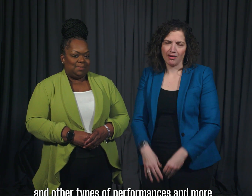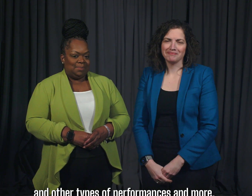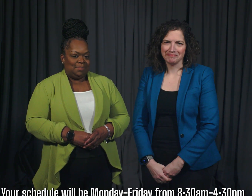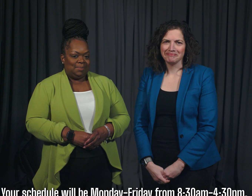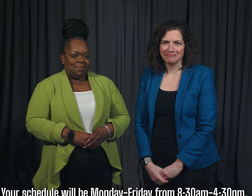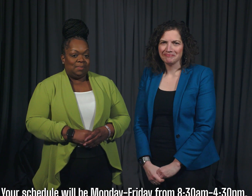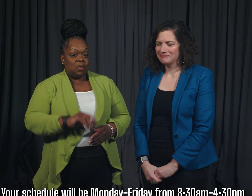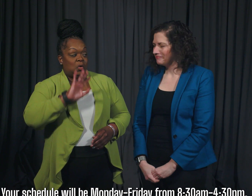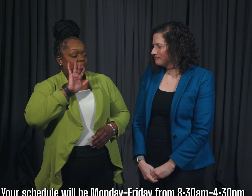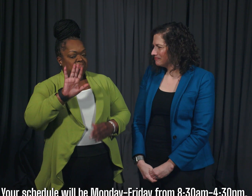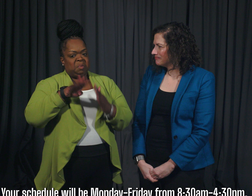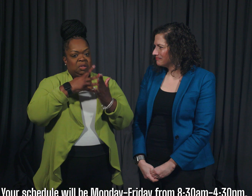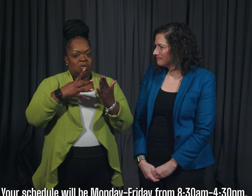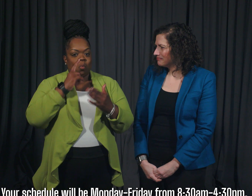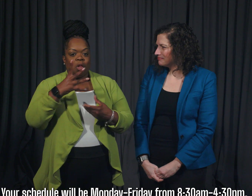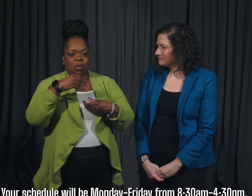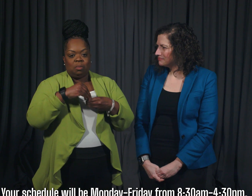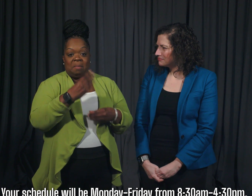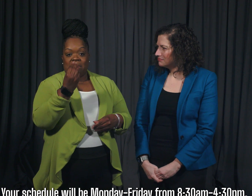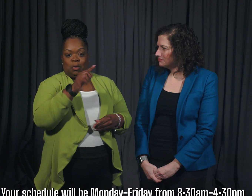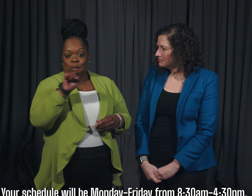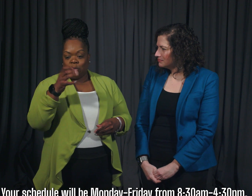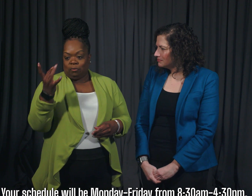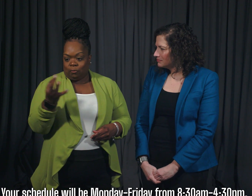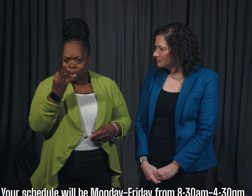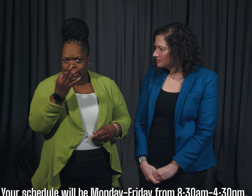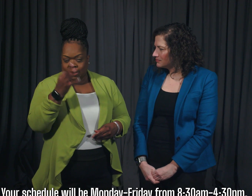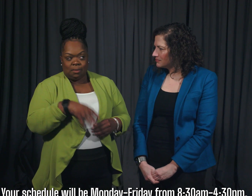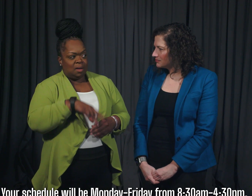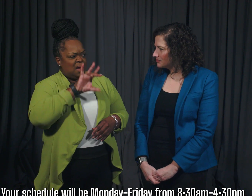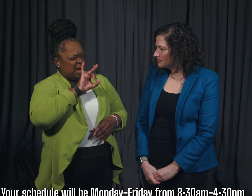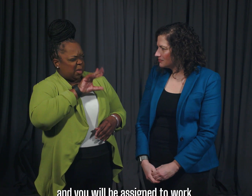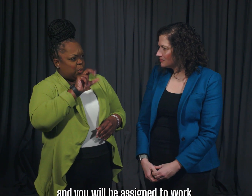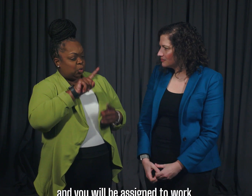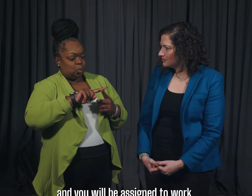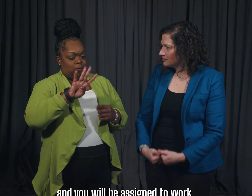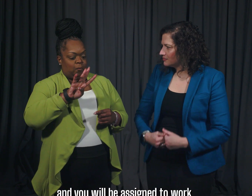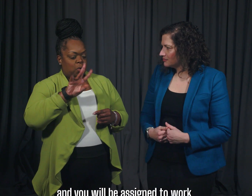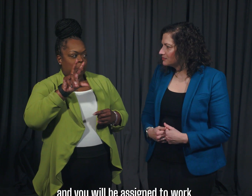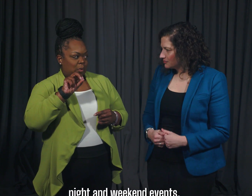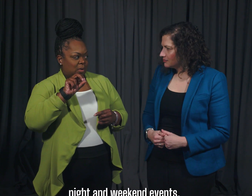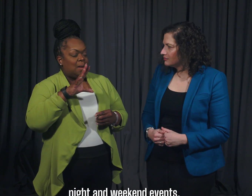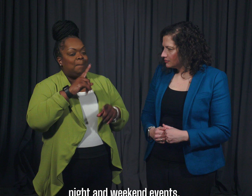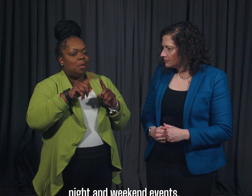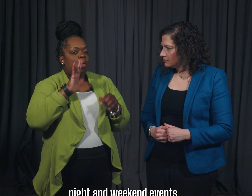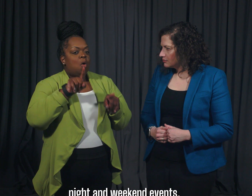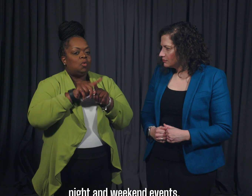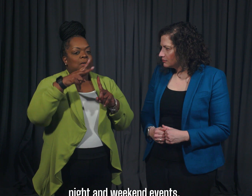Your schedule will be Monday through Friday from 830 to 430 p.m., and you will be assigned to work night and weekend events.